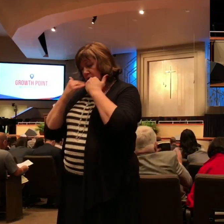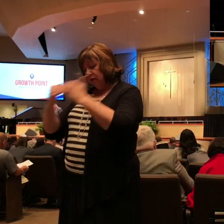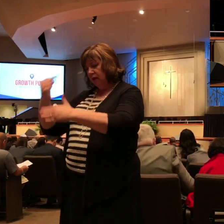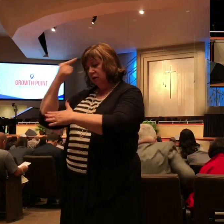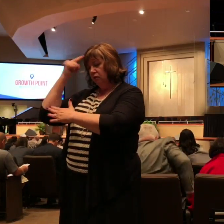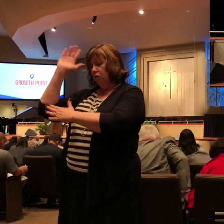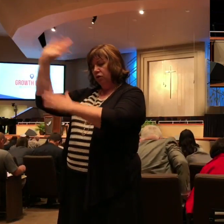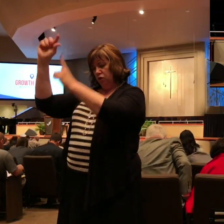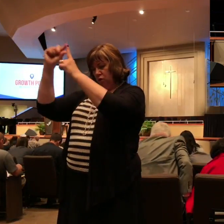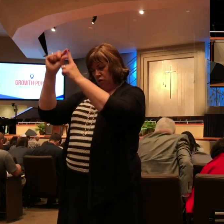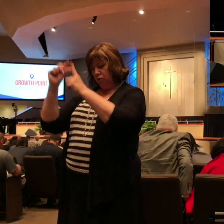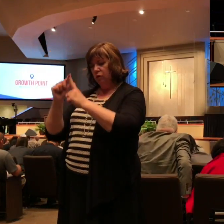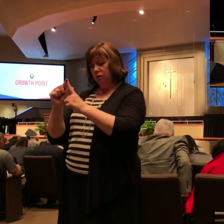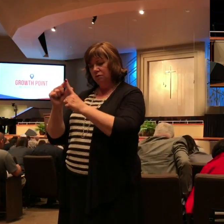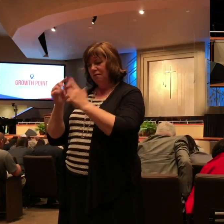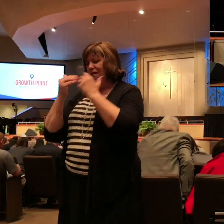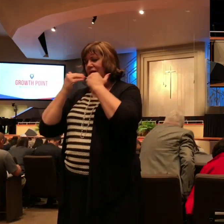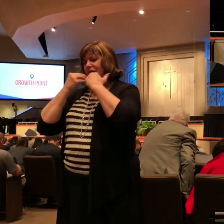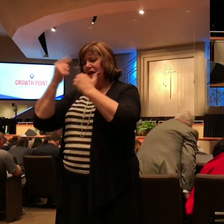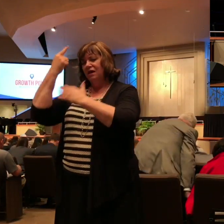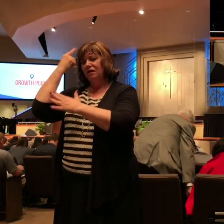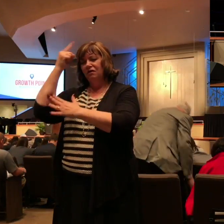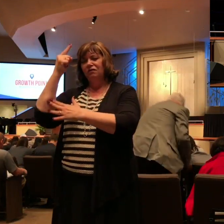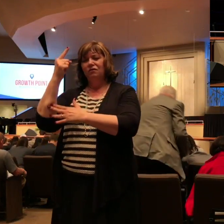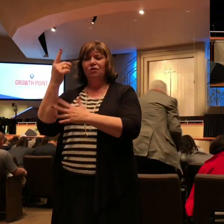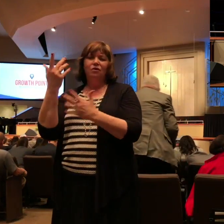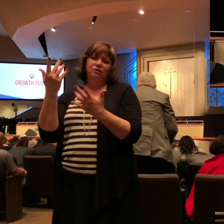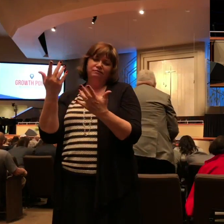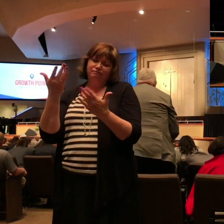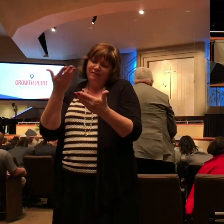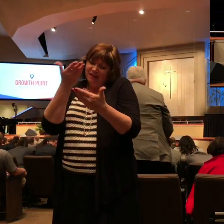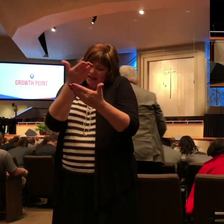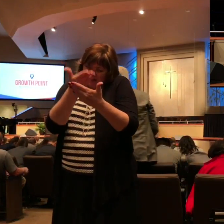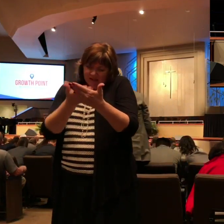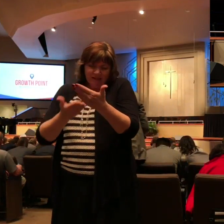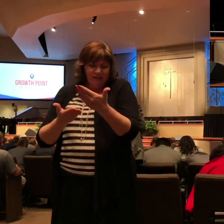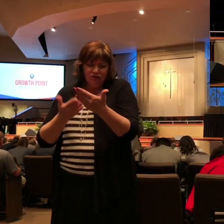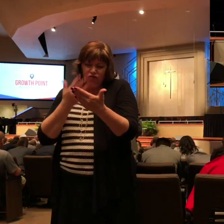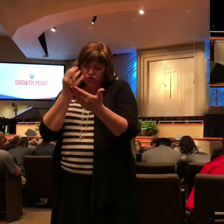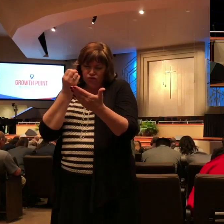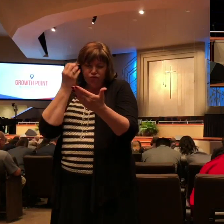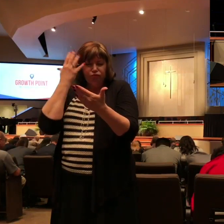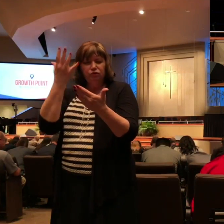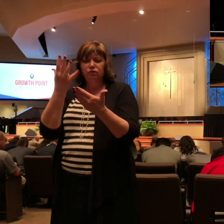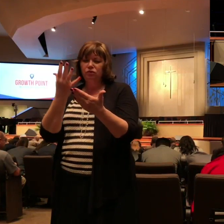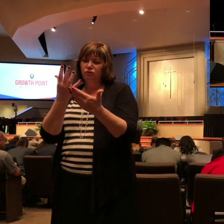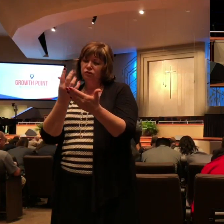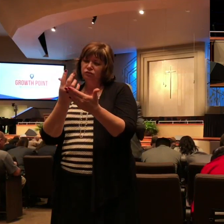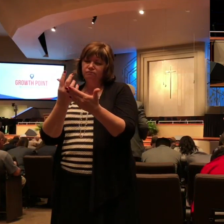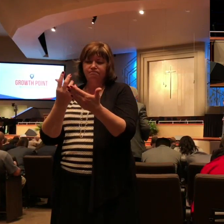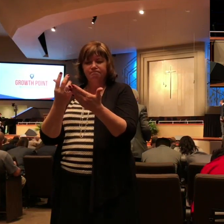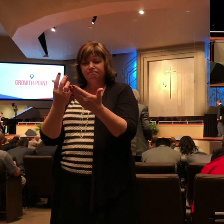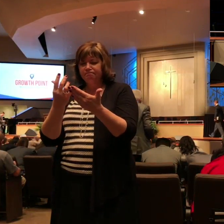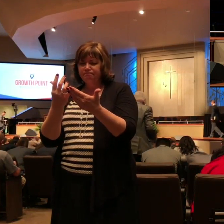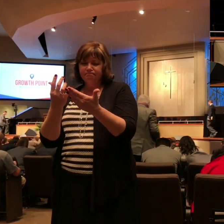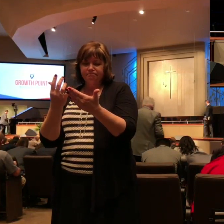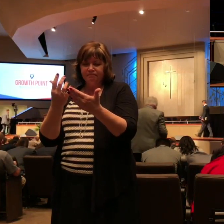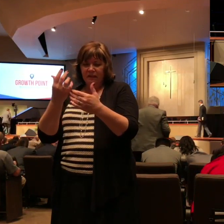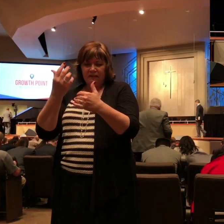you Lord for this beautiful letter so rich so much for us to cover in the upcoming weeks but tonight as we